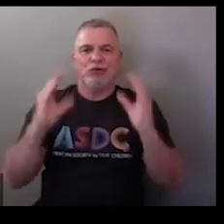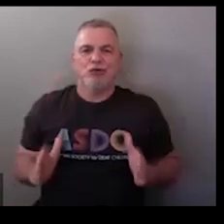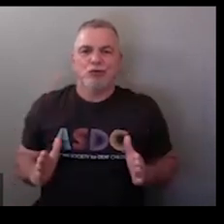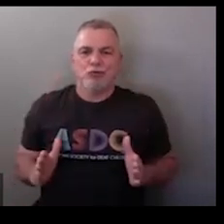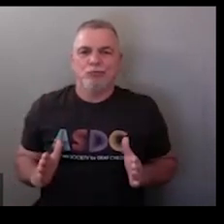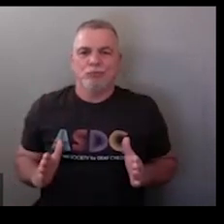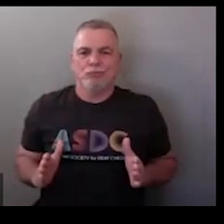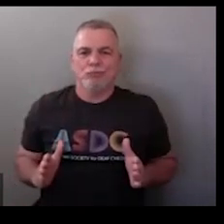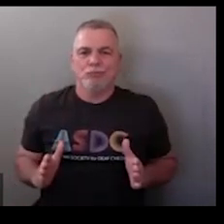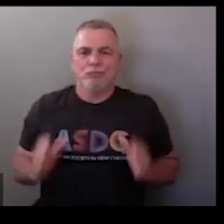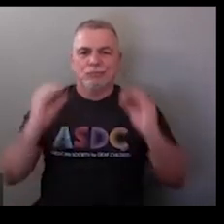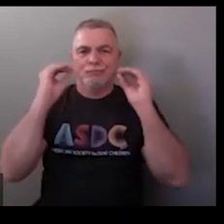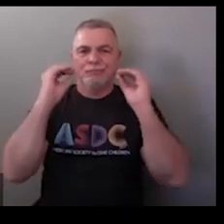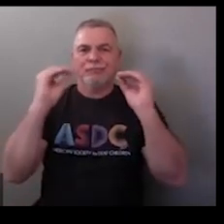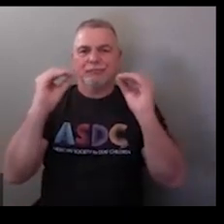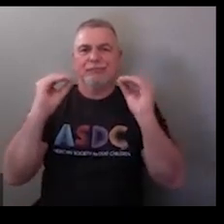teacher